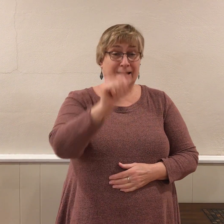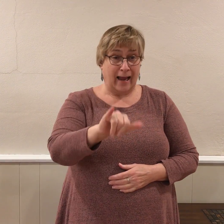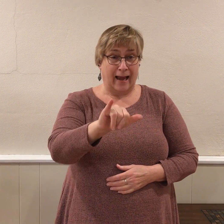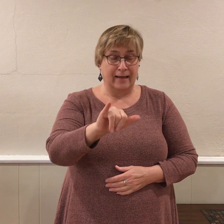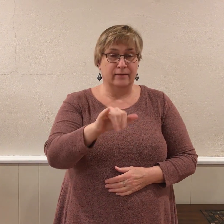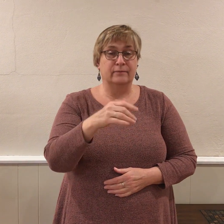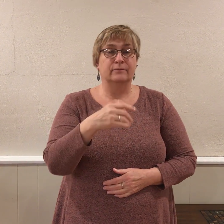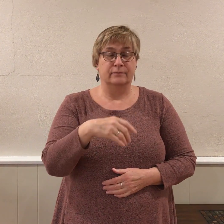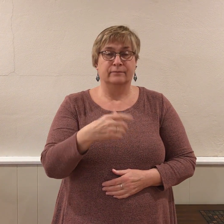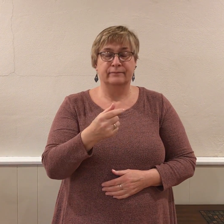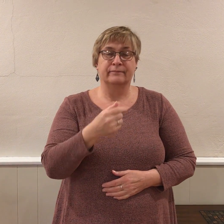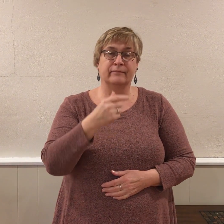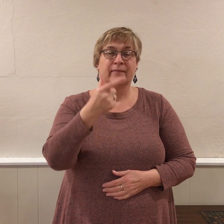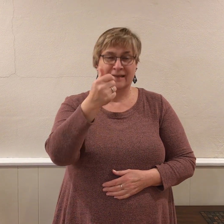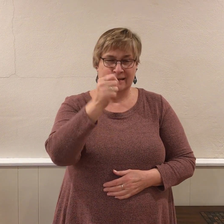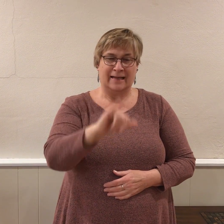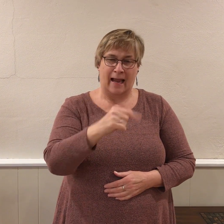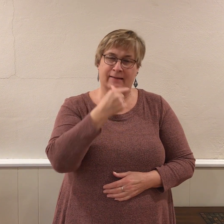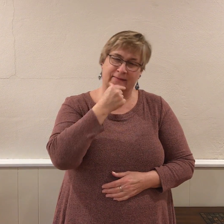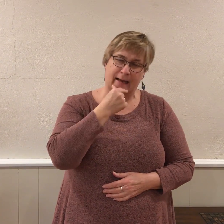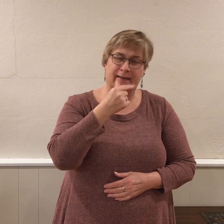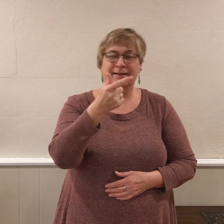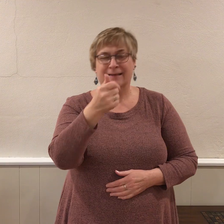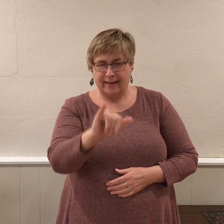Gay, gay, it's spelled.